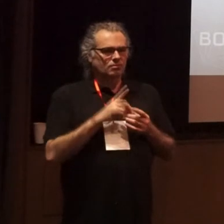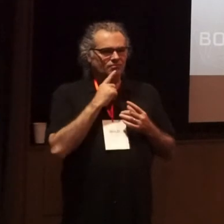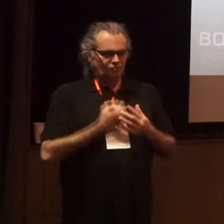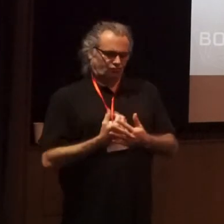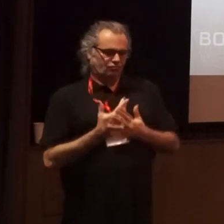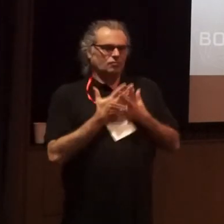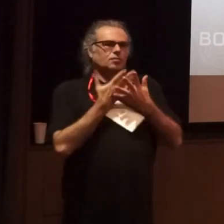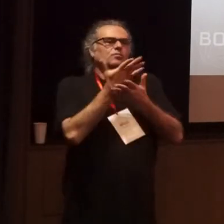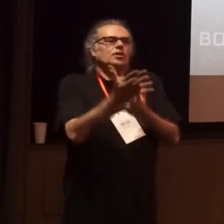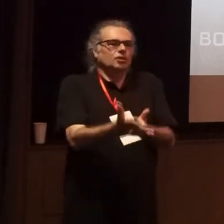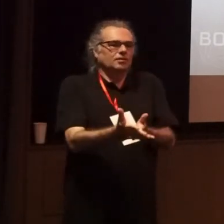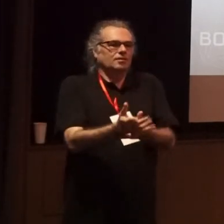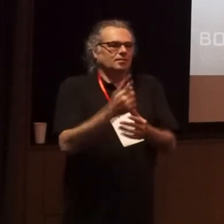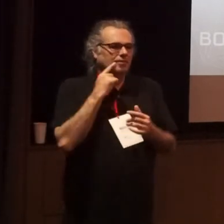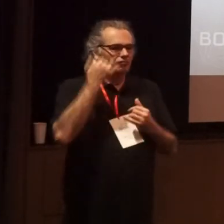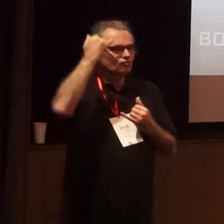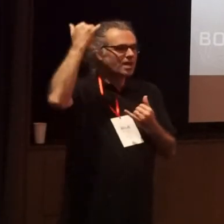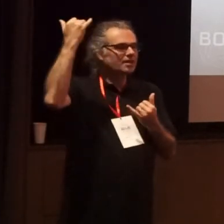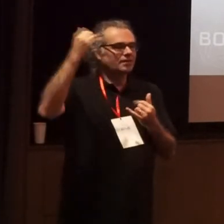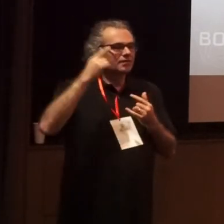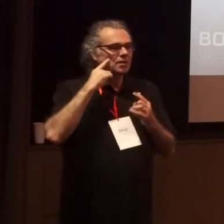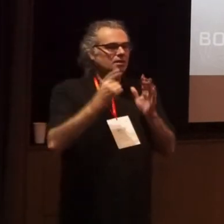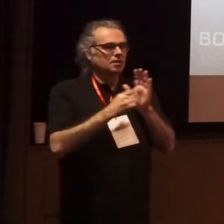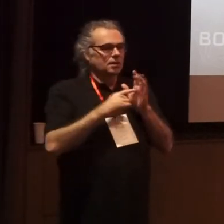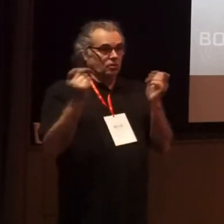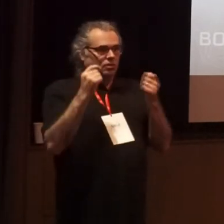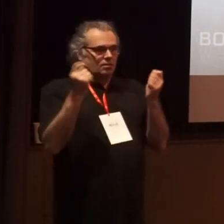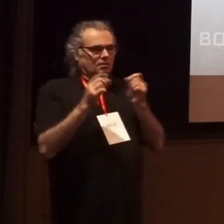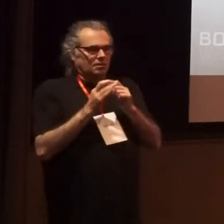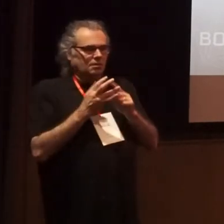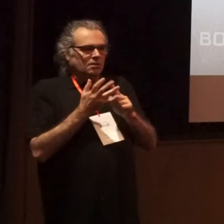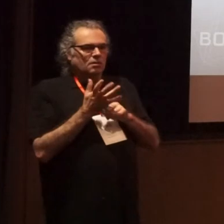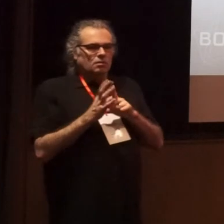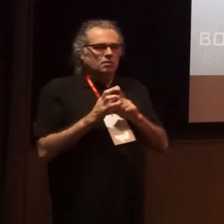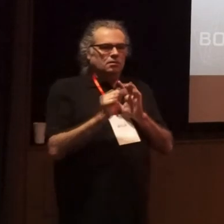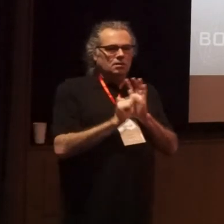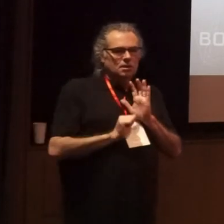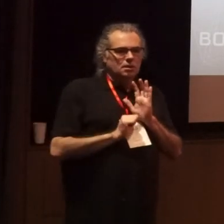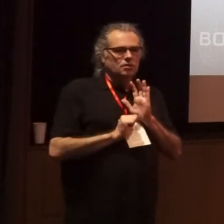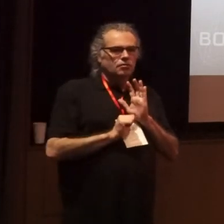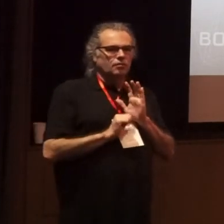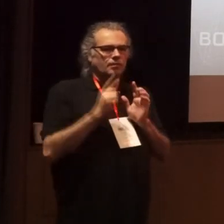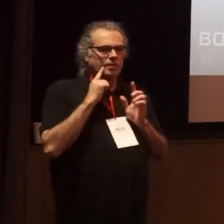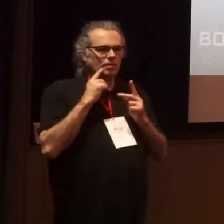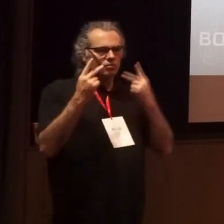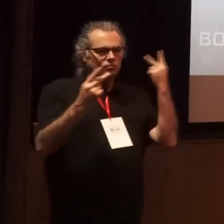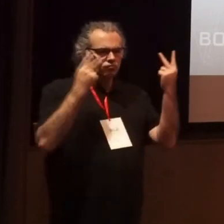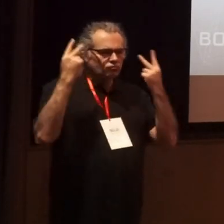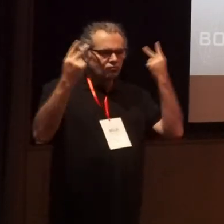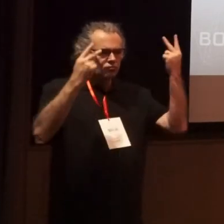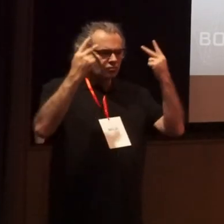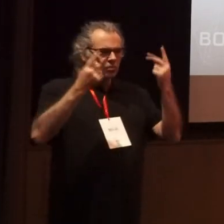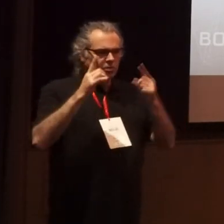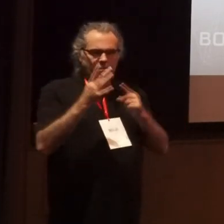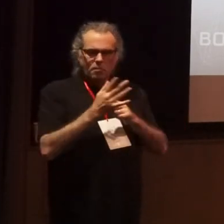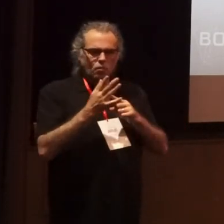now in making space to acknowledge and to celebrate the work of older artists as well BOLD is exploring the crucial importance